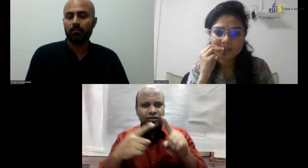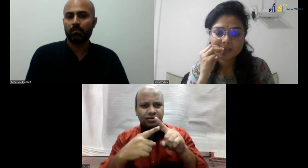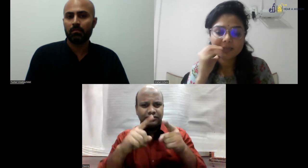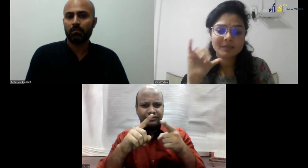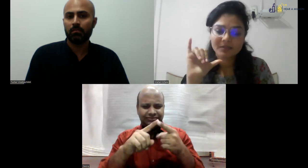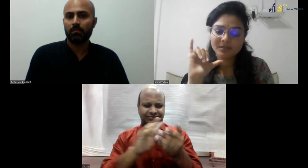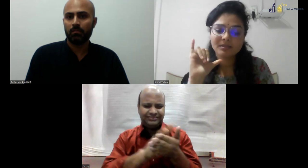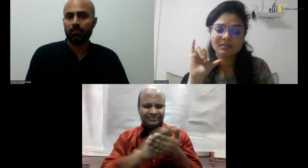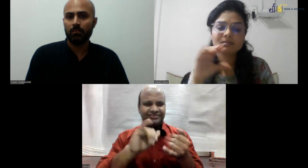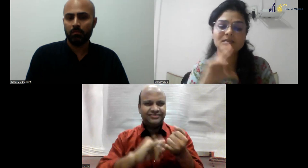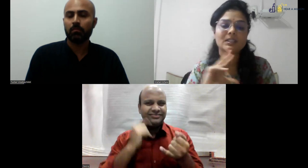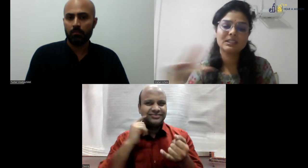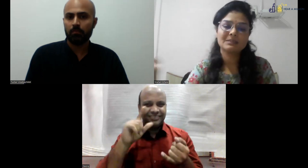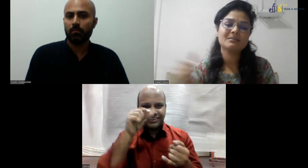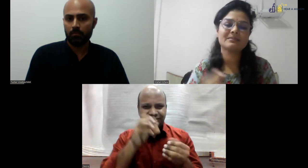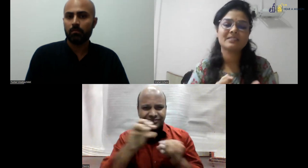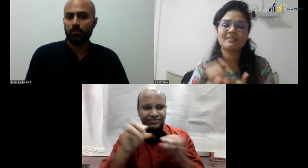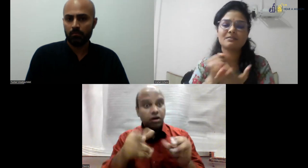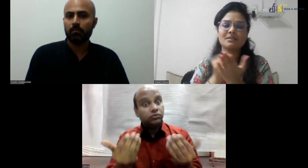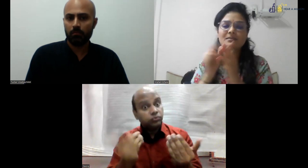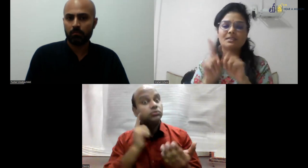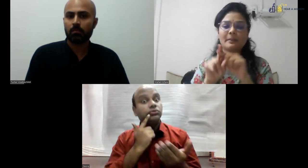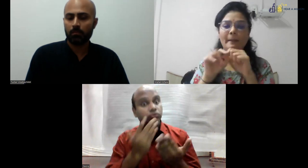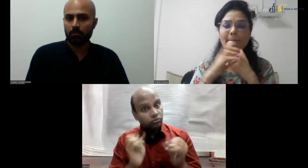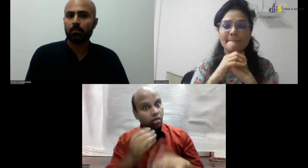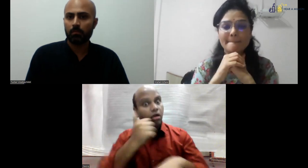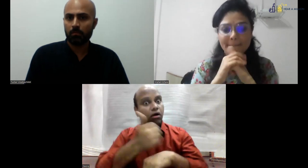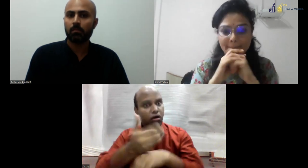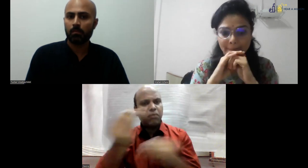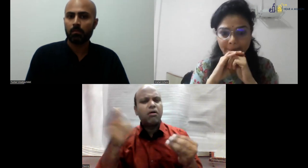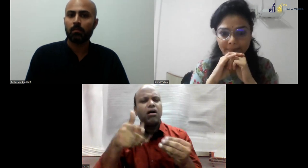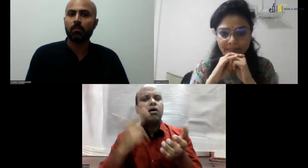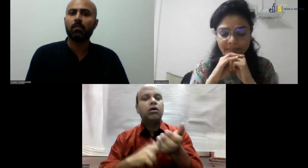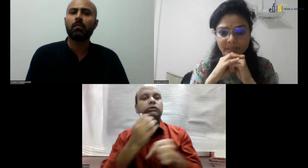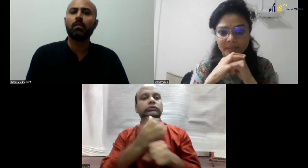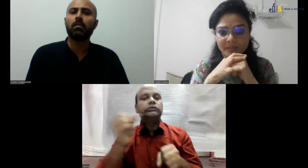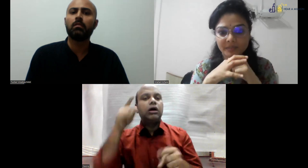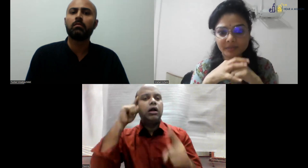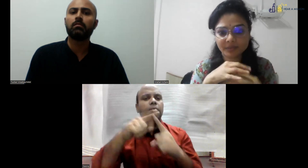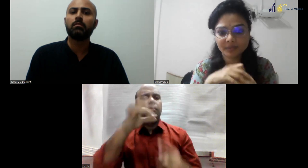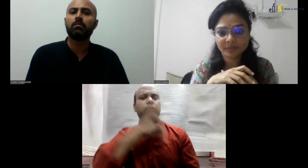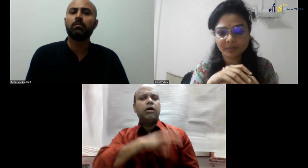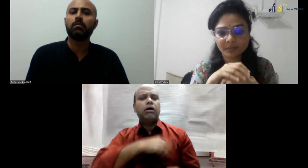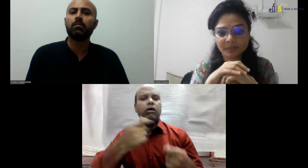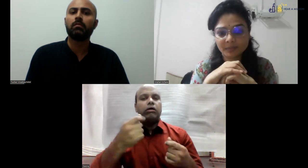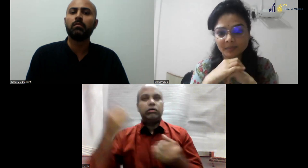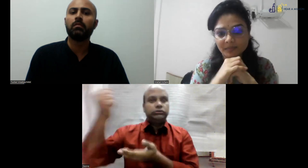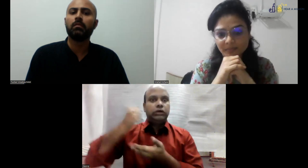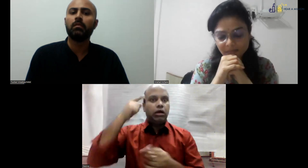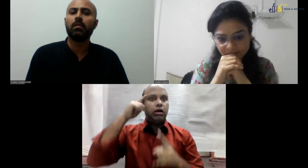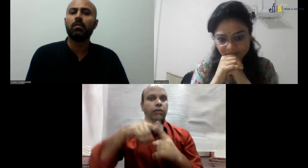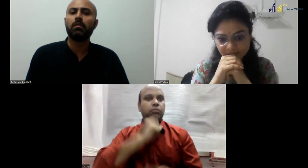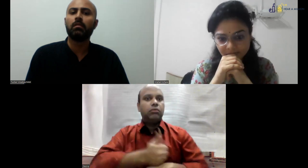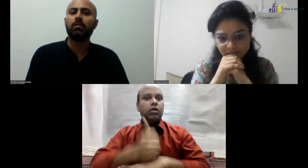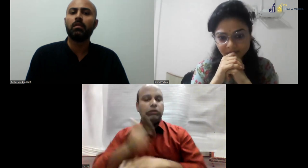So, districts and towns. I'm sorry. He was talking about the schools. Neeraj is saying that this numbers are so because there are a lot of different schools opening up now. See,